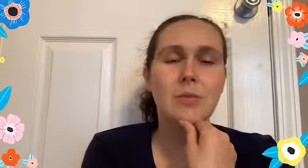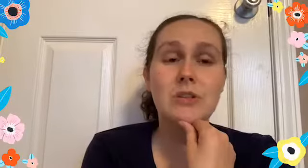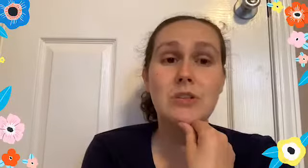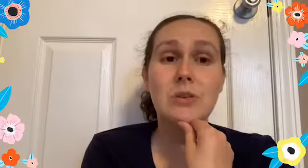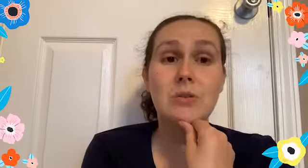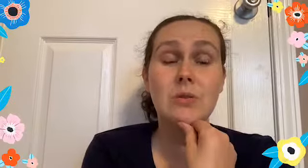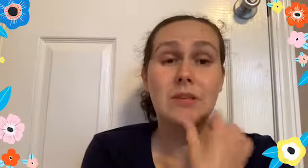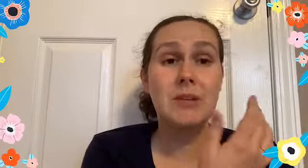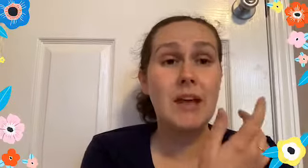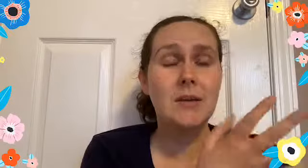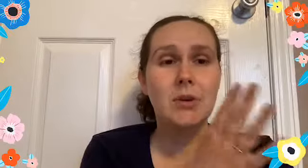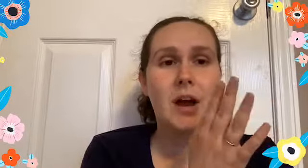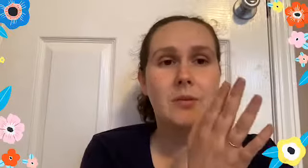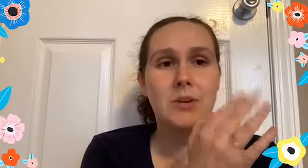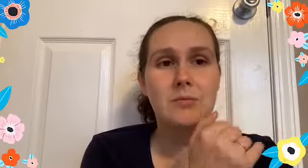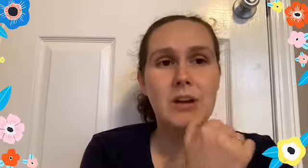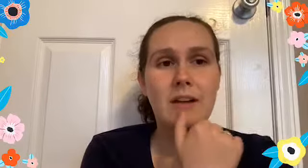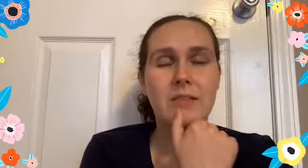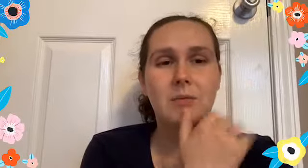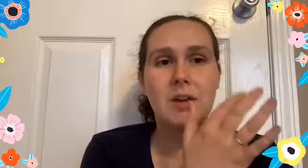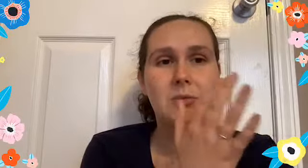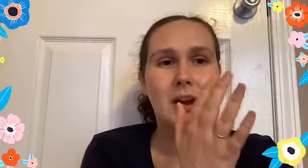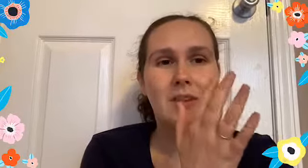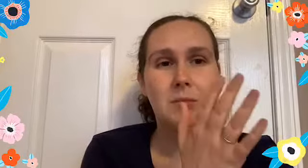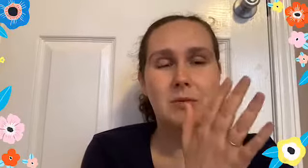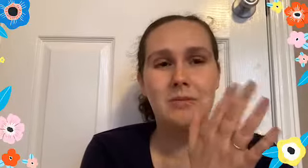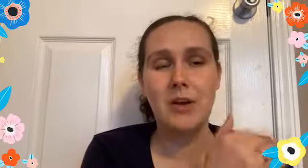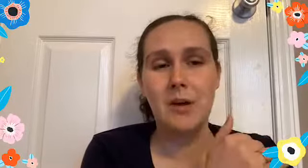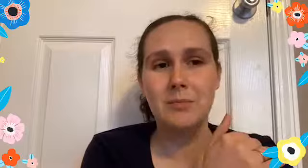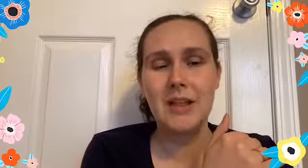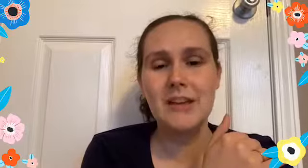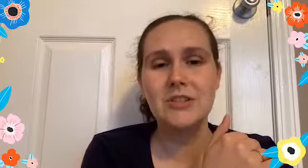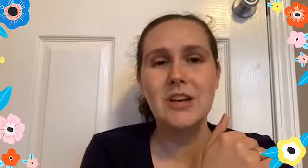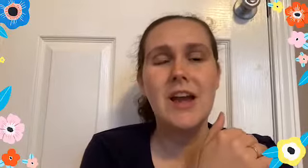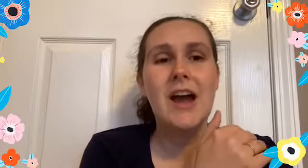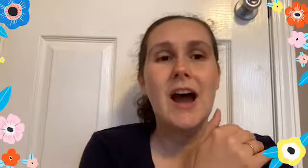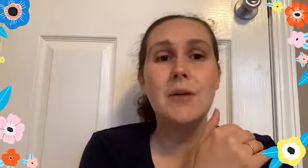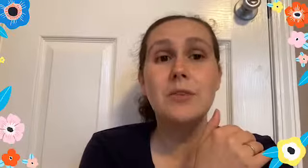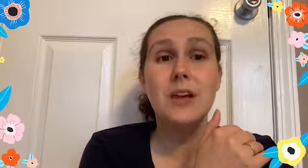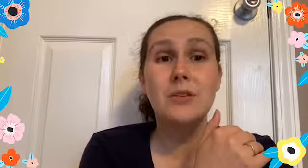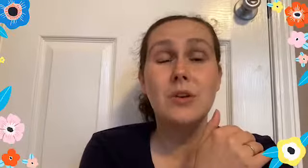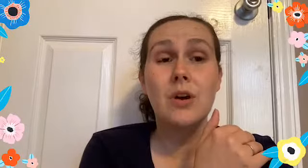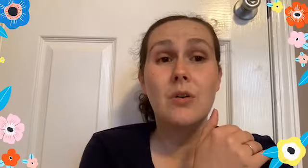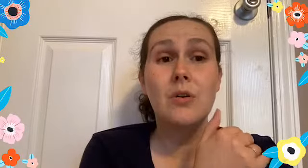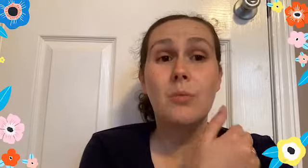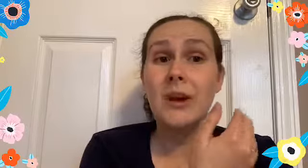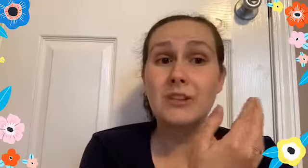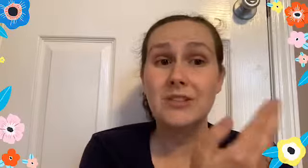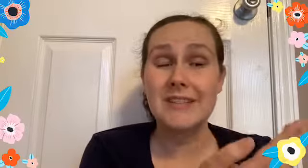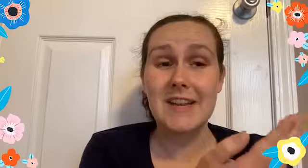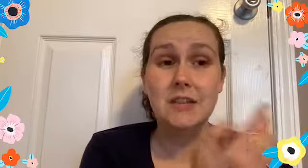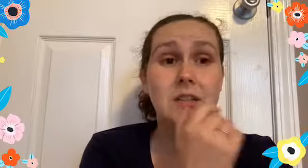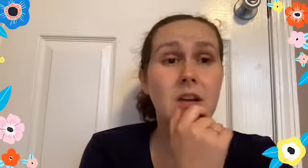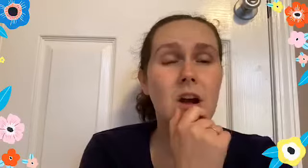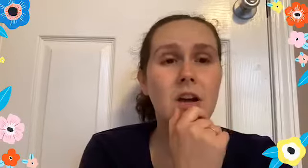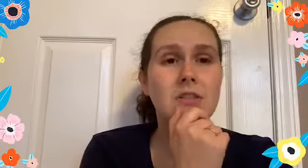And once you give me that number, will keep track of it. We'll keep track of how many we've got pledged. I will let you know where to send the cards.